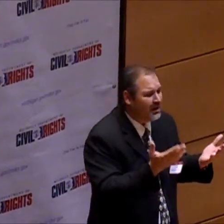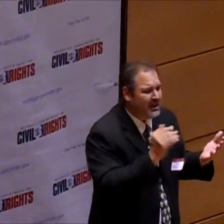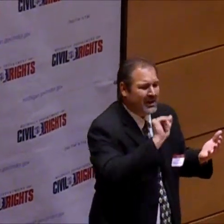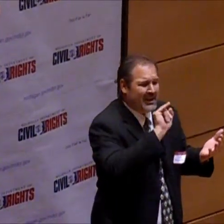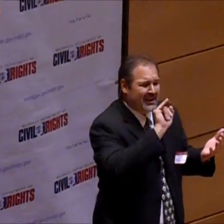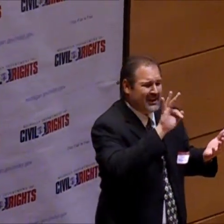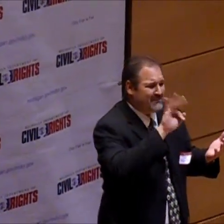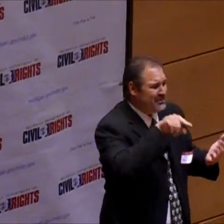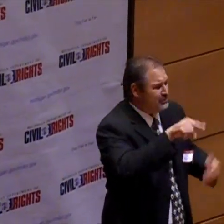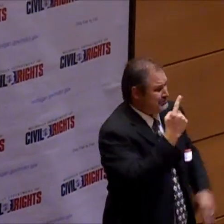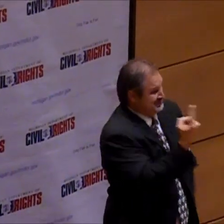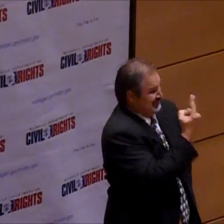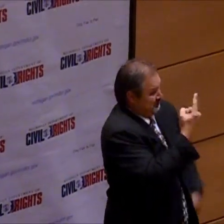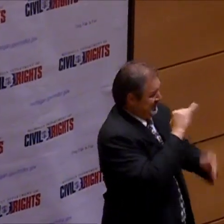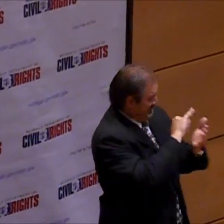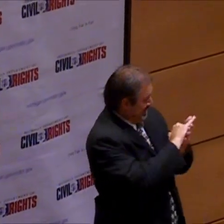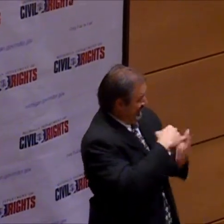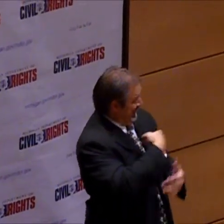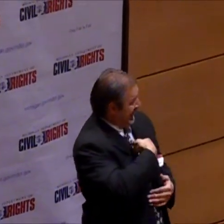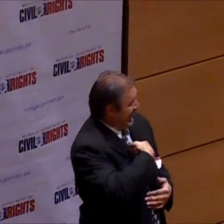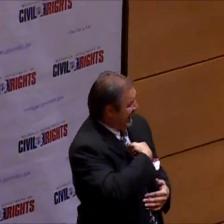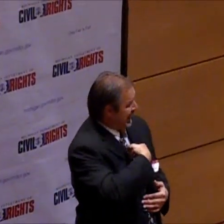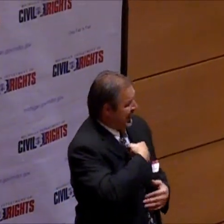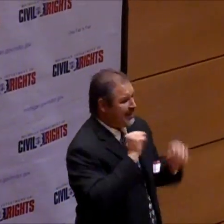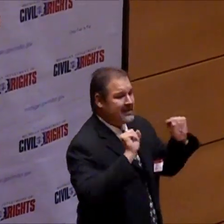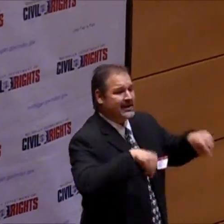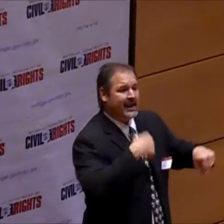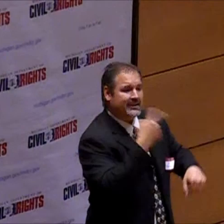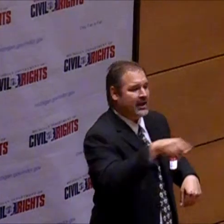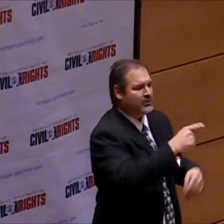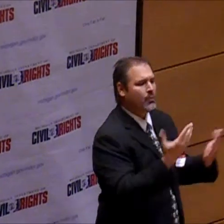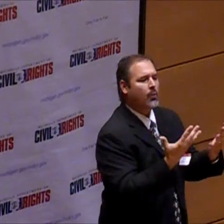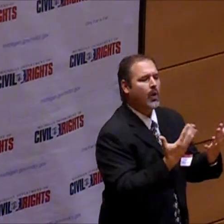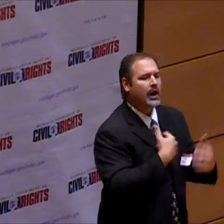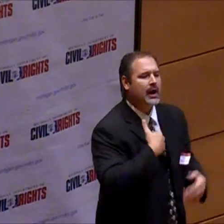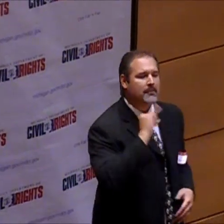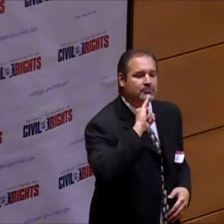different diversified people in this room. And I can tell you